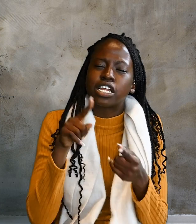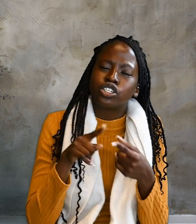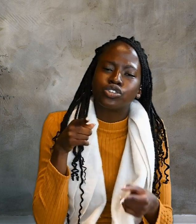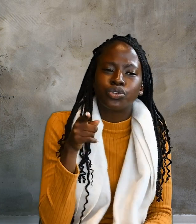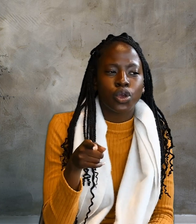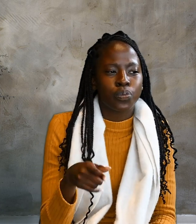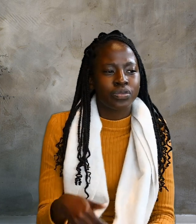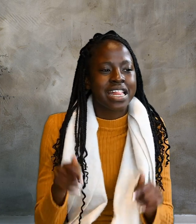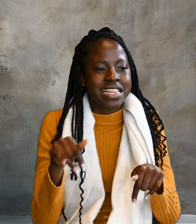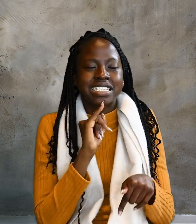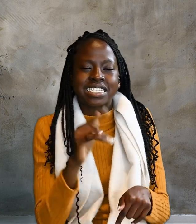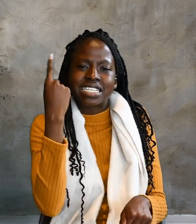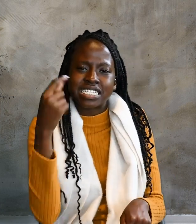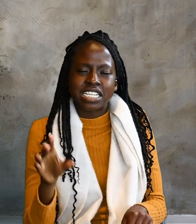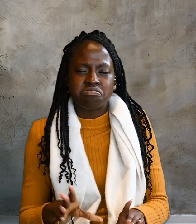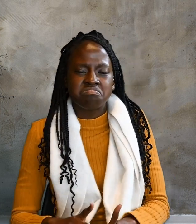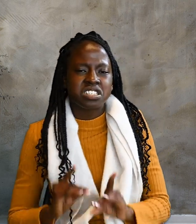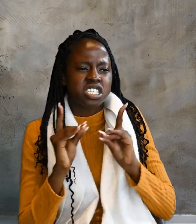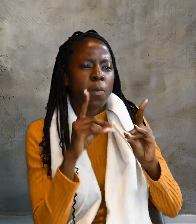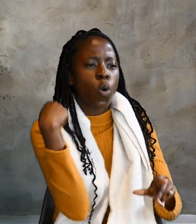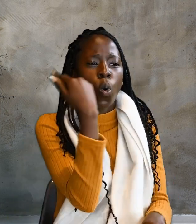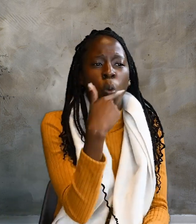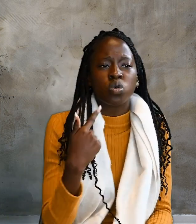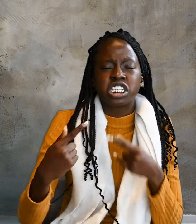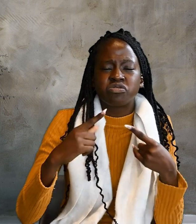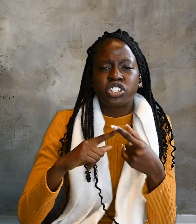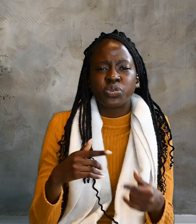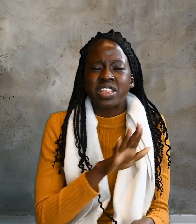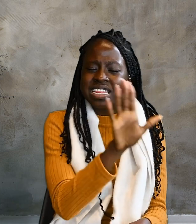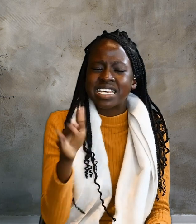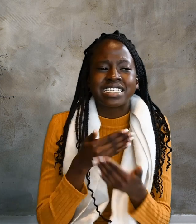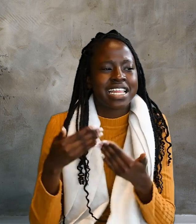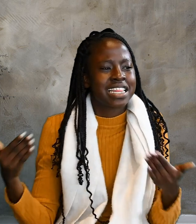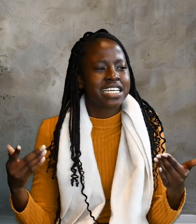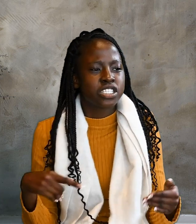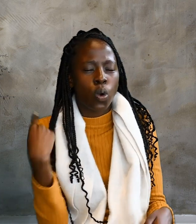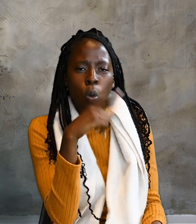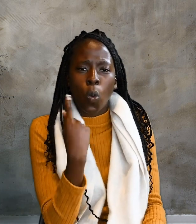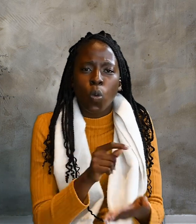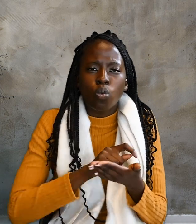This is a disciple who testifies to these things and who wrote them down.